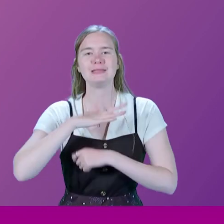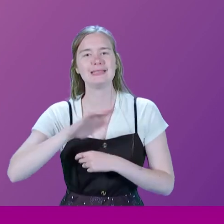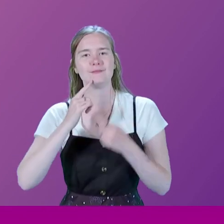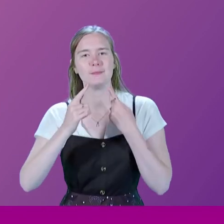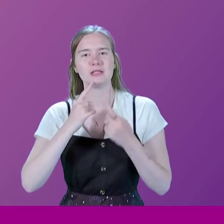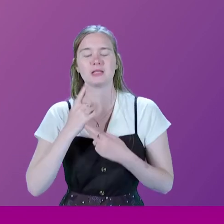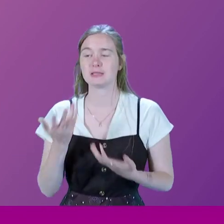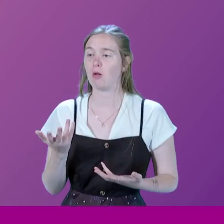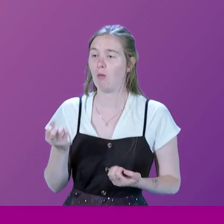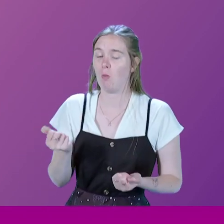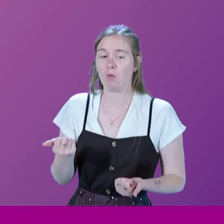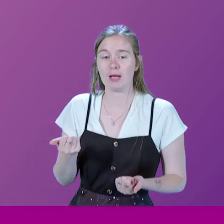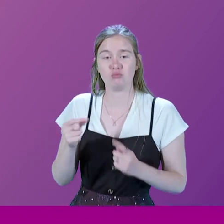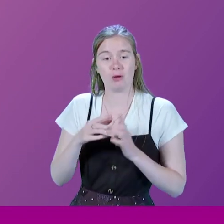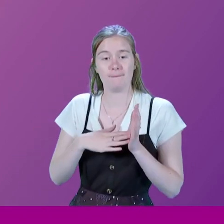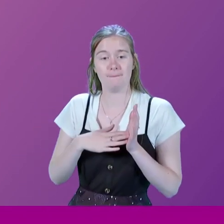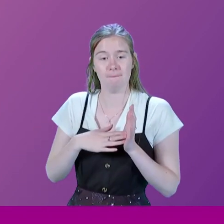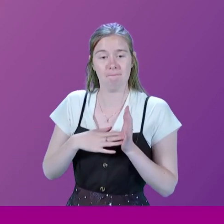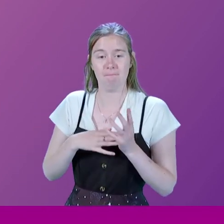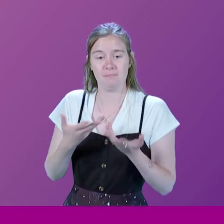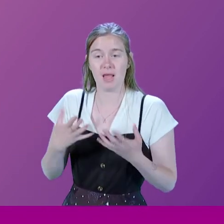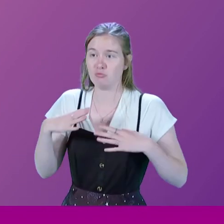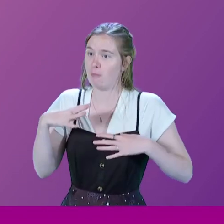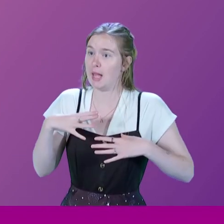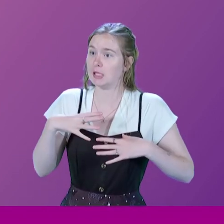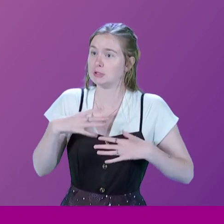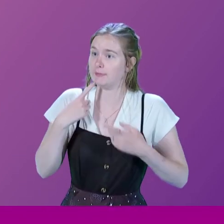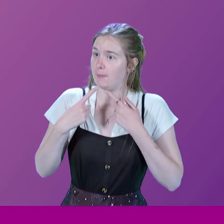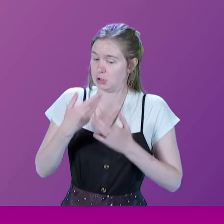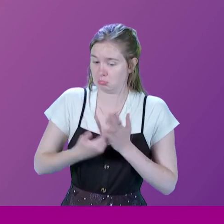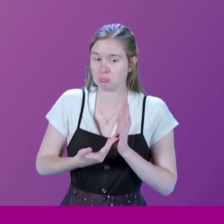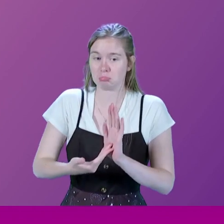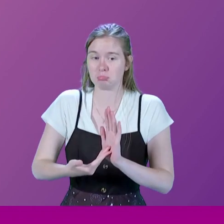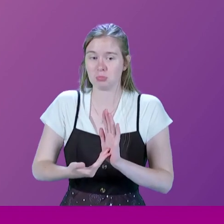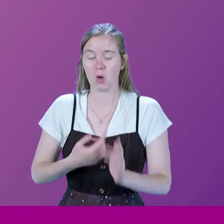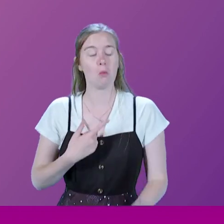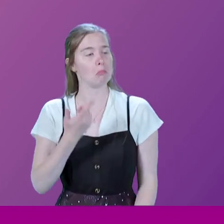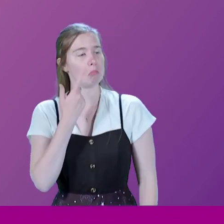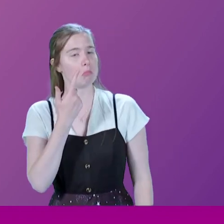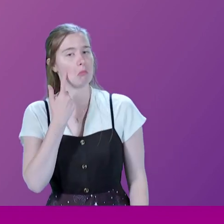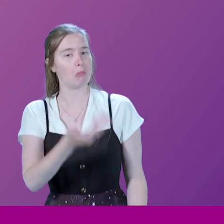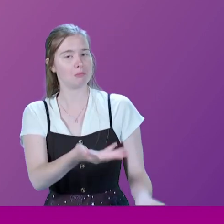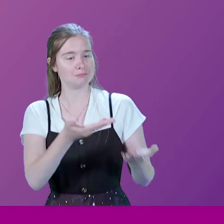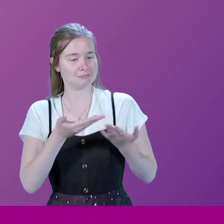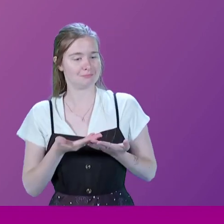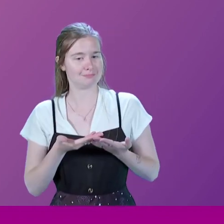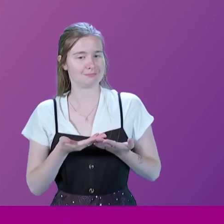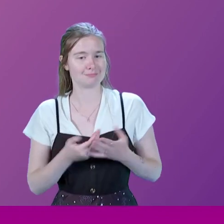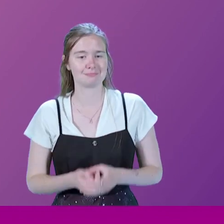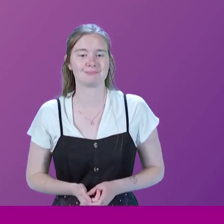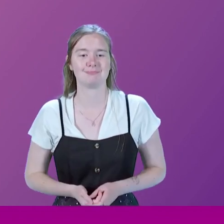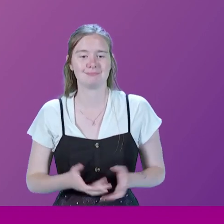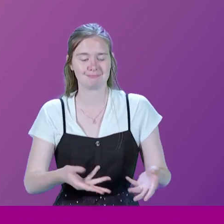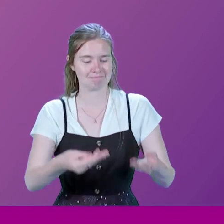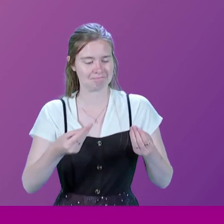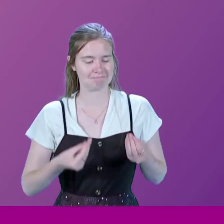And I said, Oh, well, actually, Prime Minister, I prepared some information. She said, Oh, let me see, she said. So, she